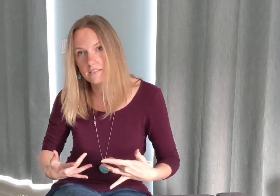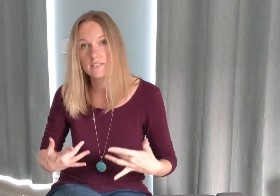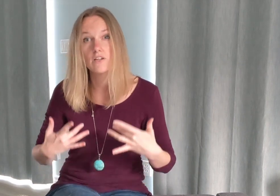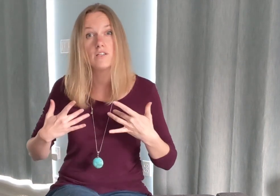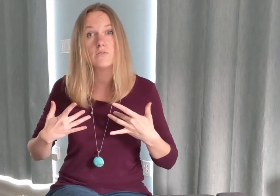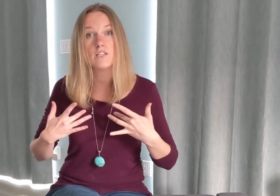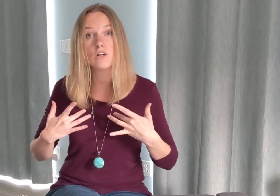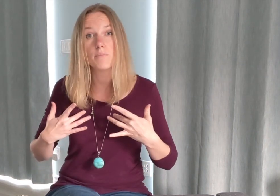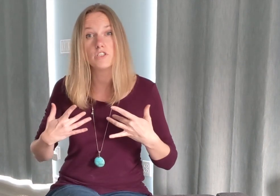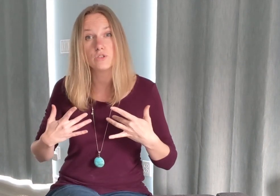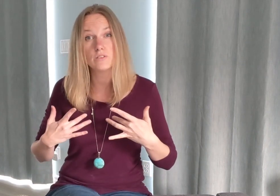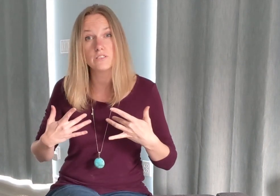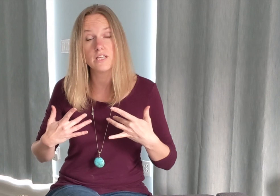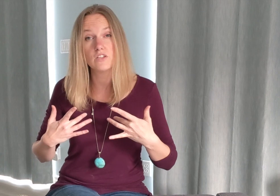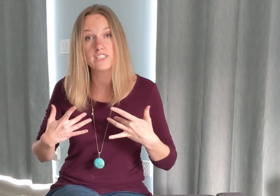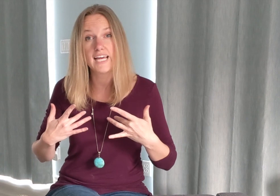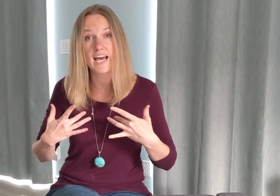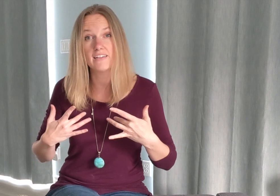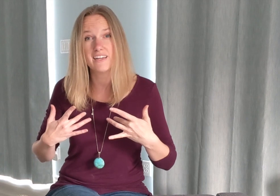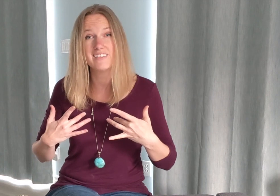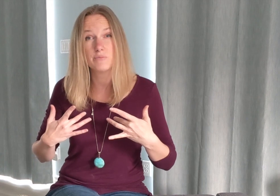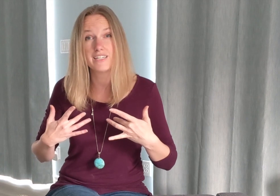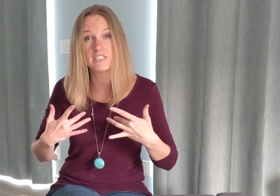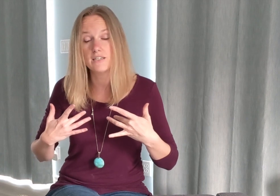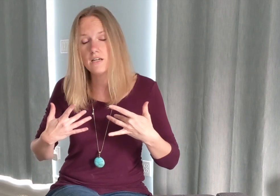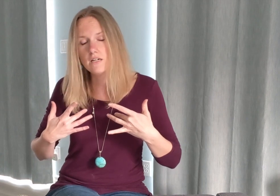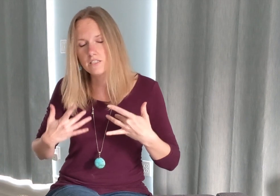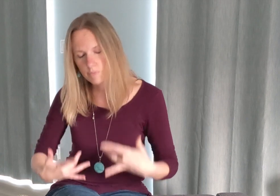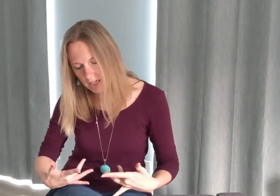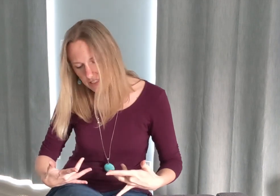and you also want to drop your shoulders and look sad. Okay, depression. Depression.